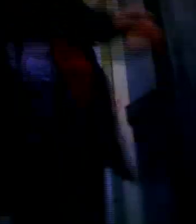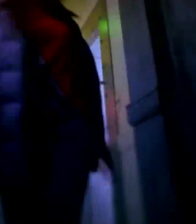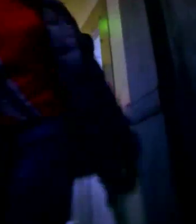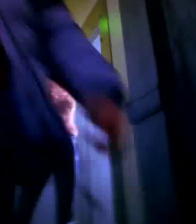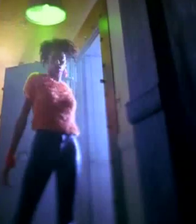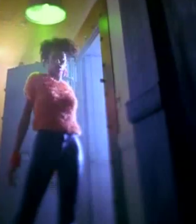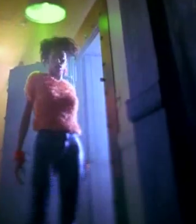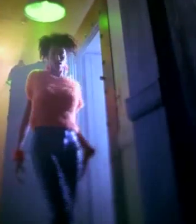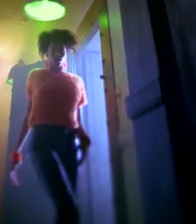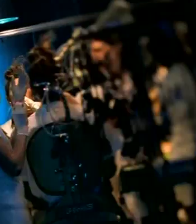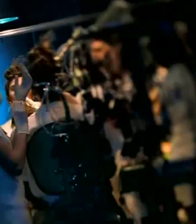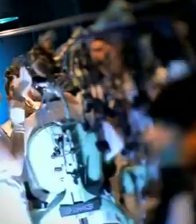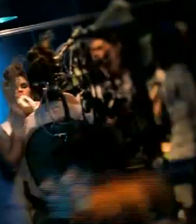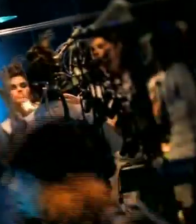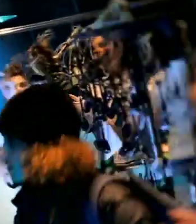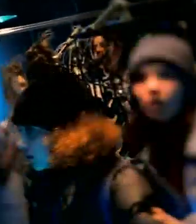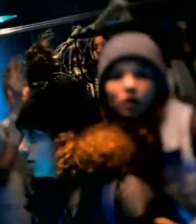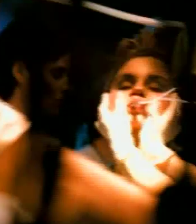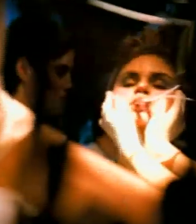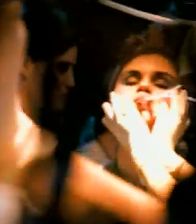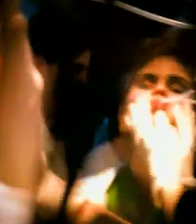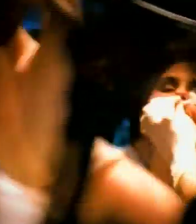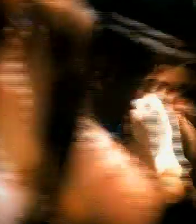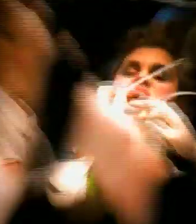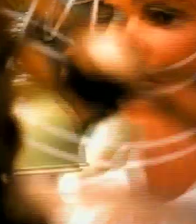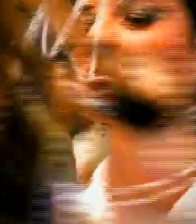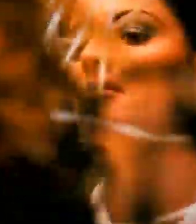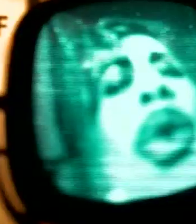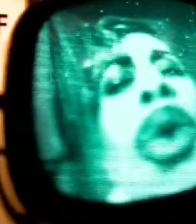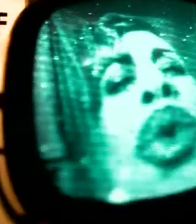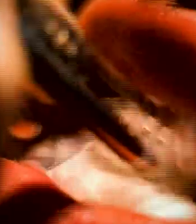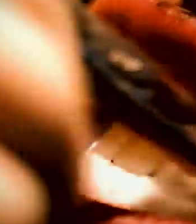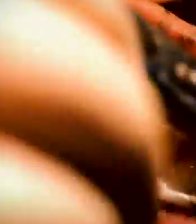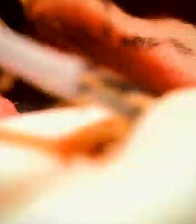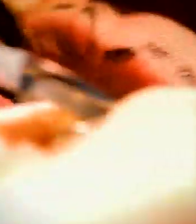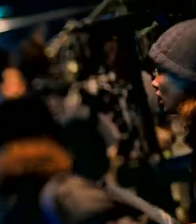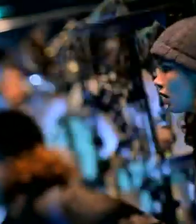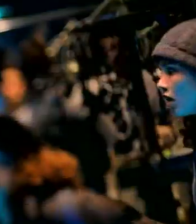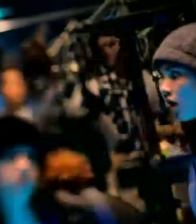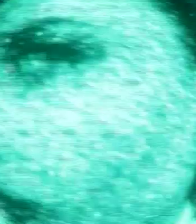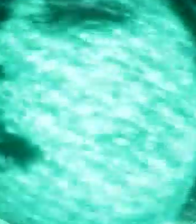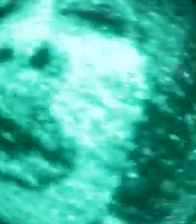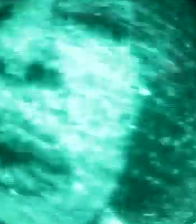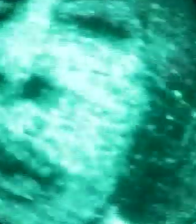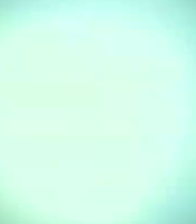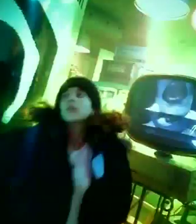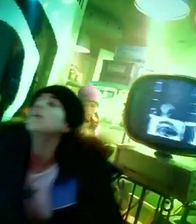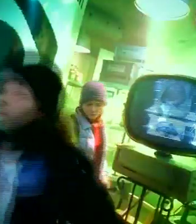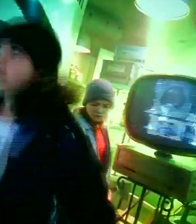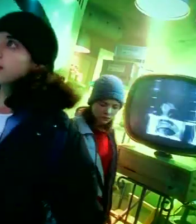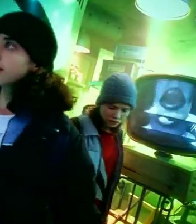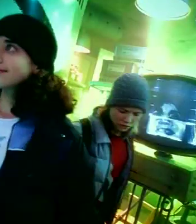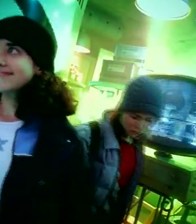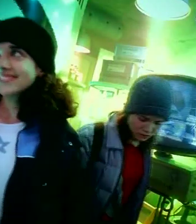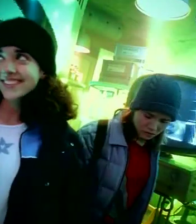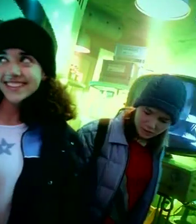Perfect image packages. Oh, why be you when you can be me?